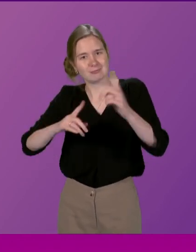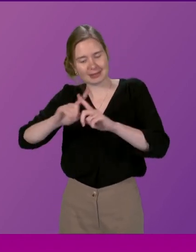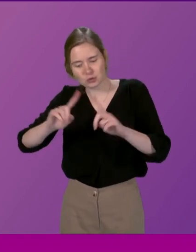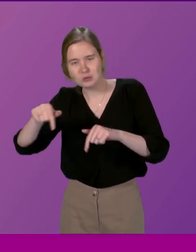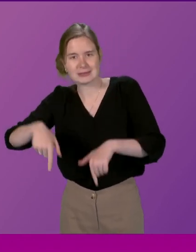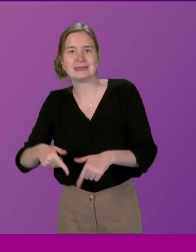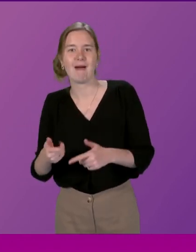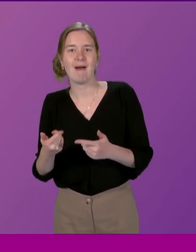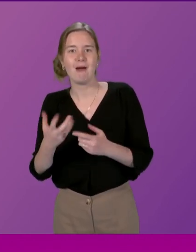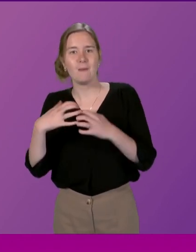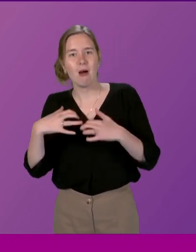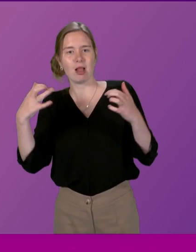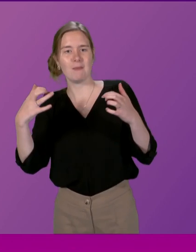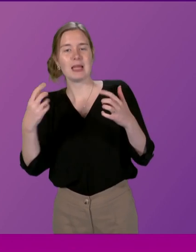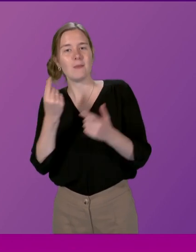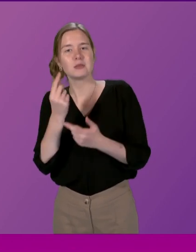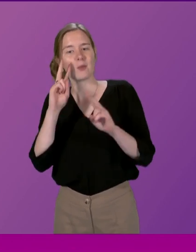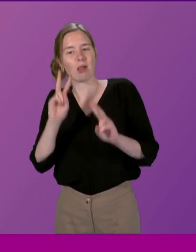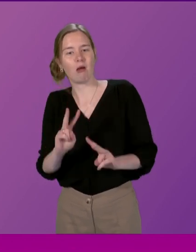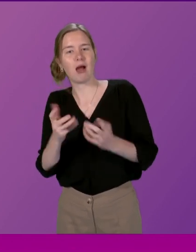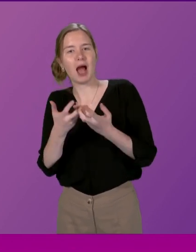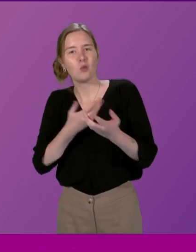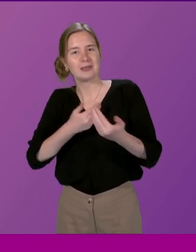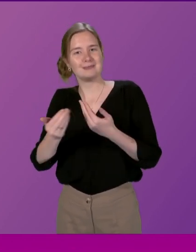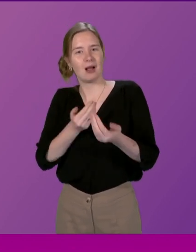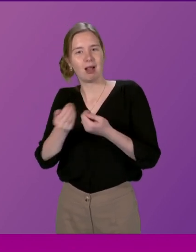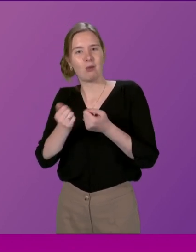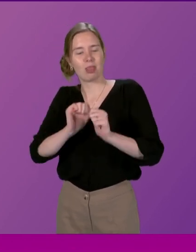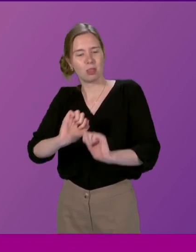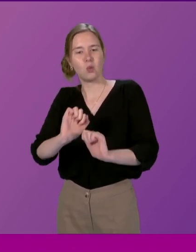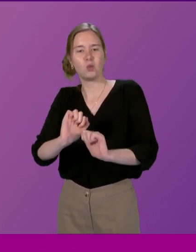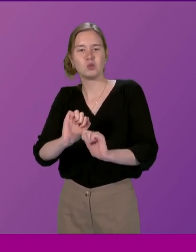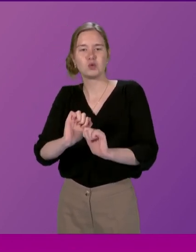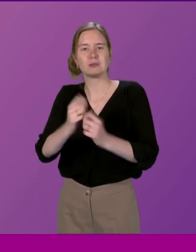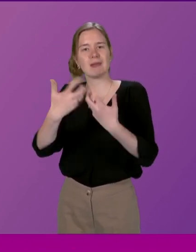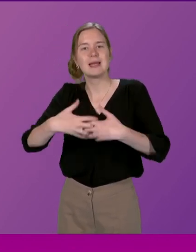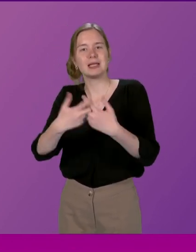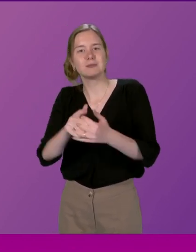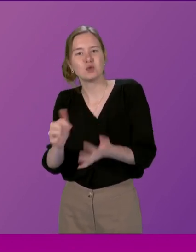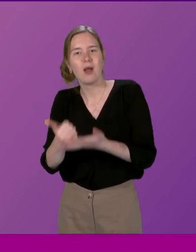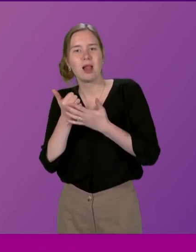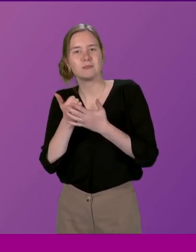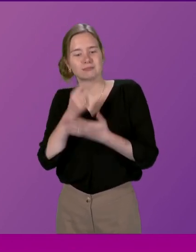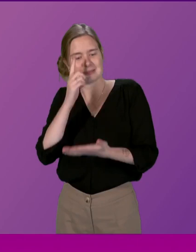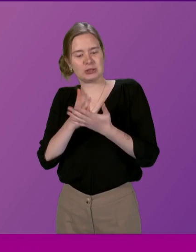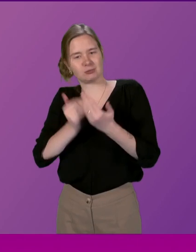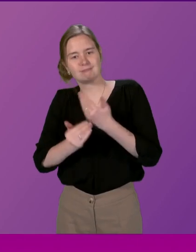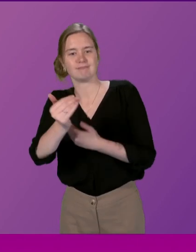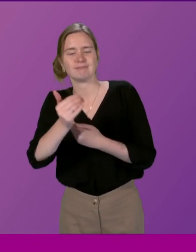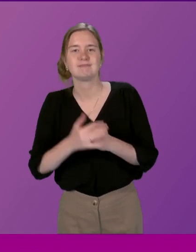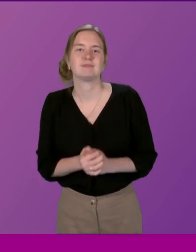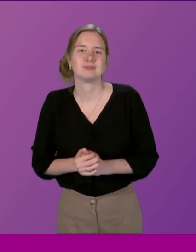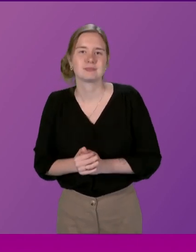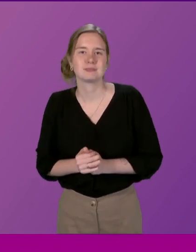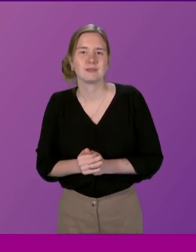at this time that we maybe look at how we deal with that, using these mechanisms as well. And what